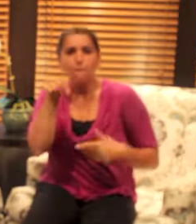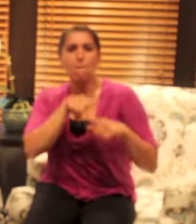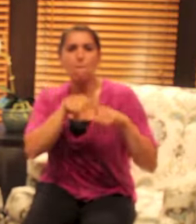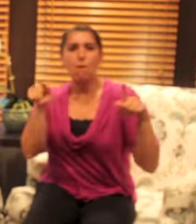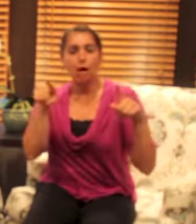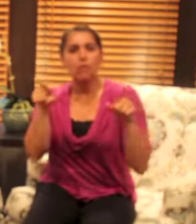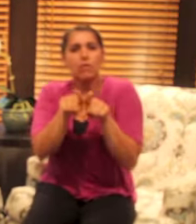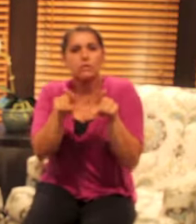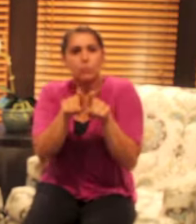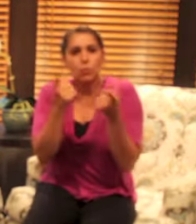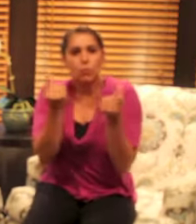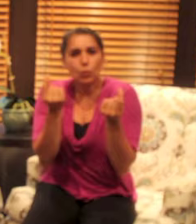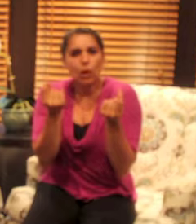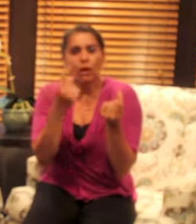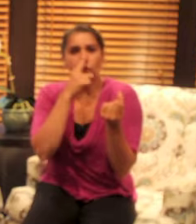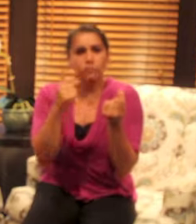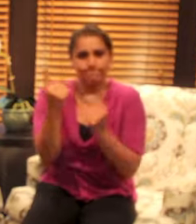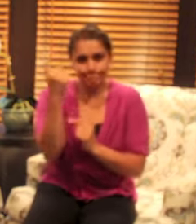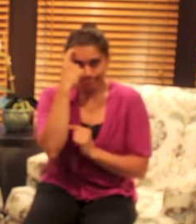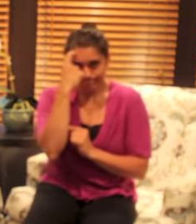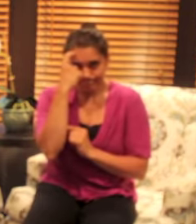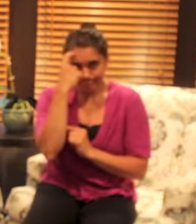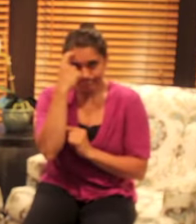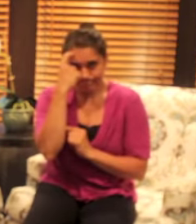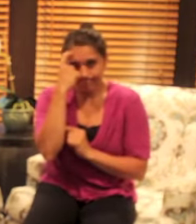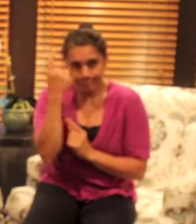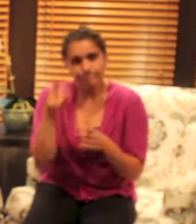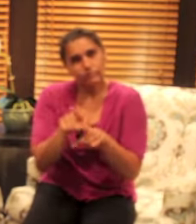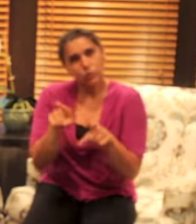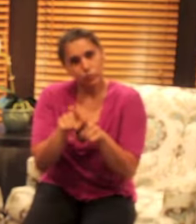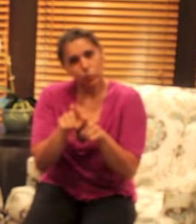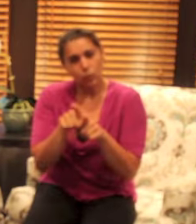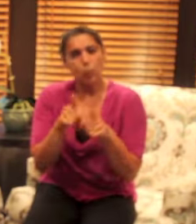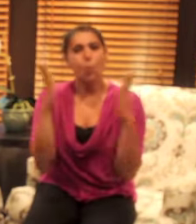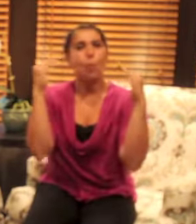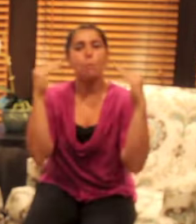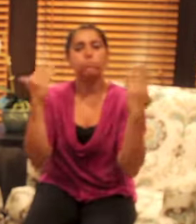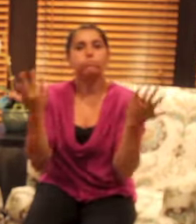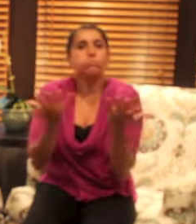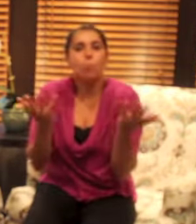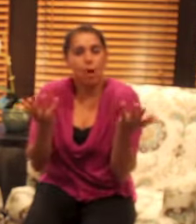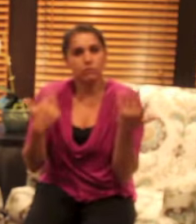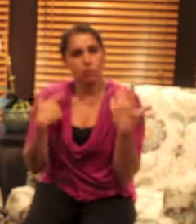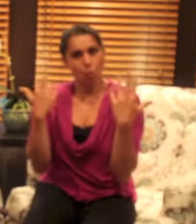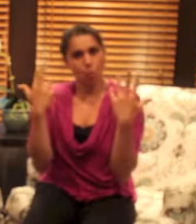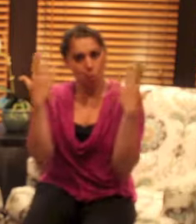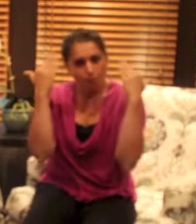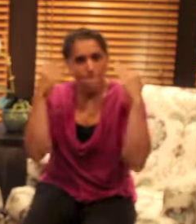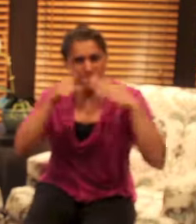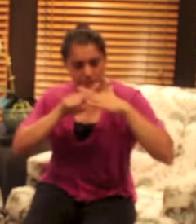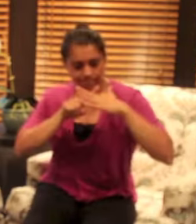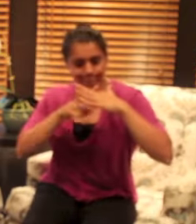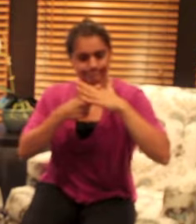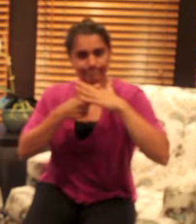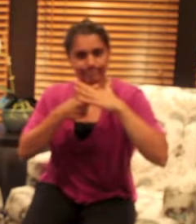badly it's really about what's up here and so the hope is that we have started a spark and the spark